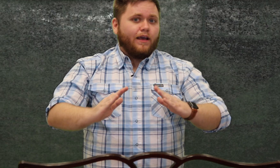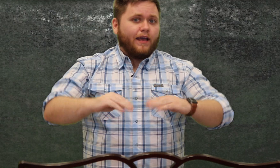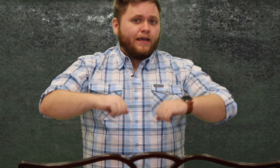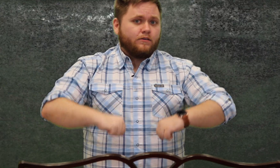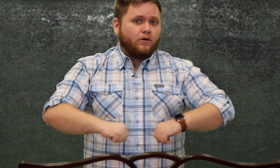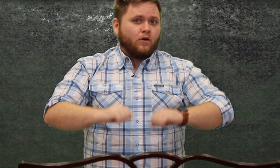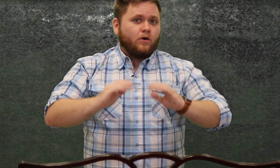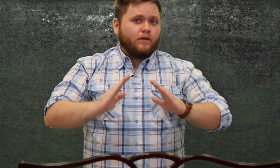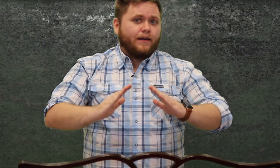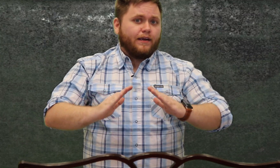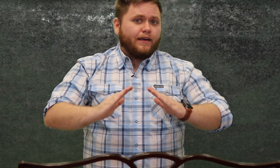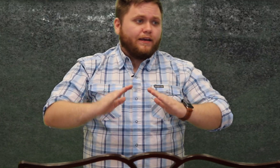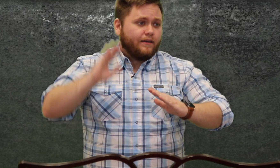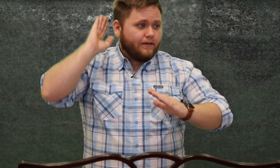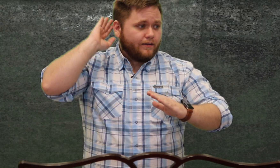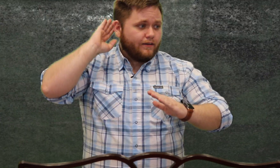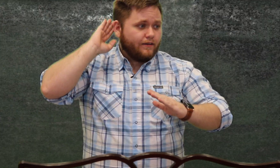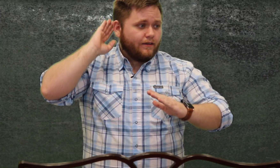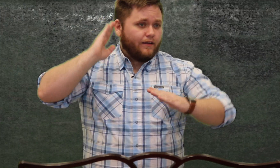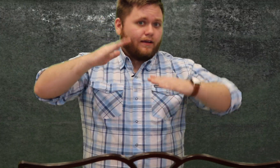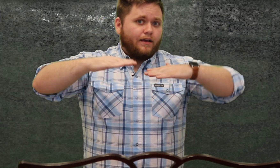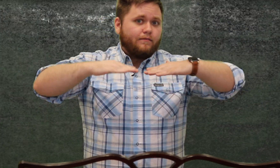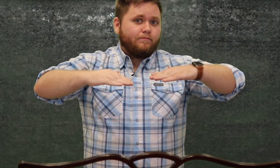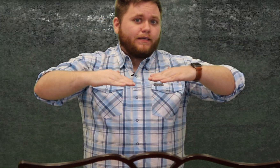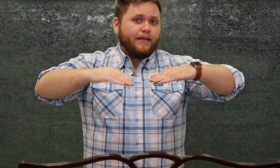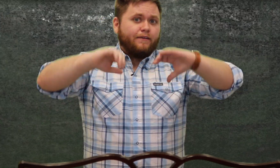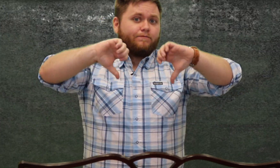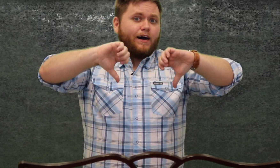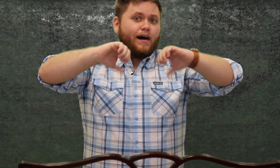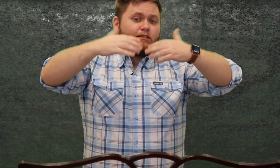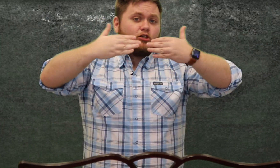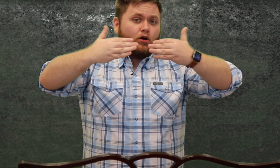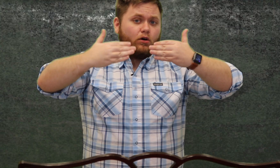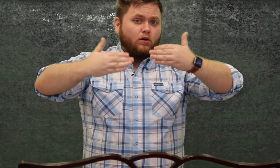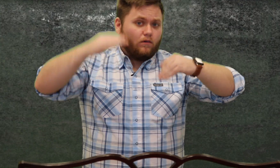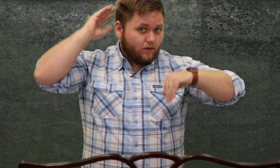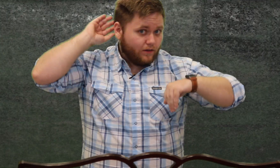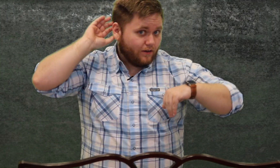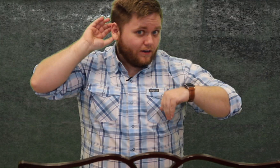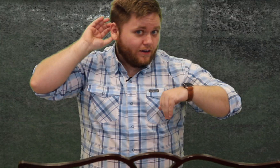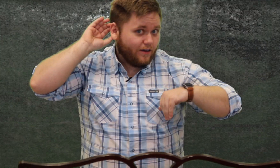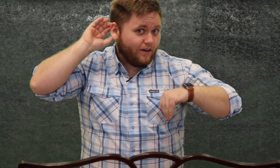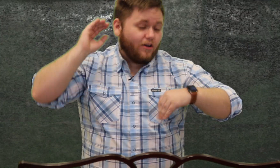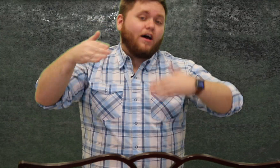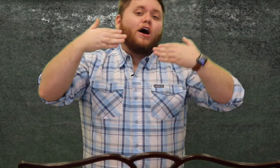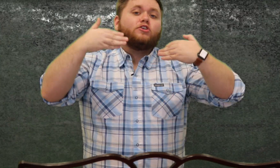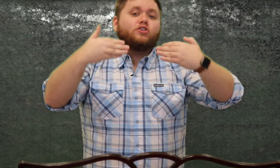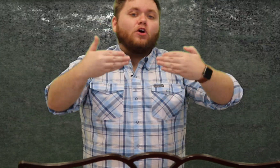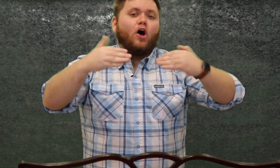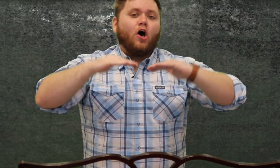re do le mi fa sol sol